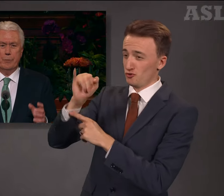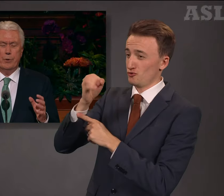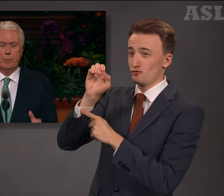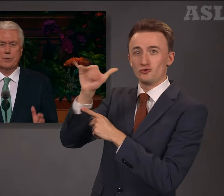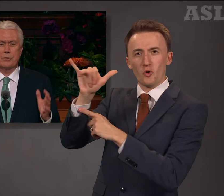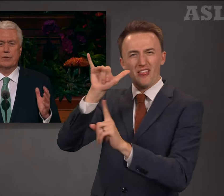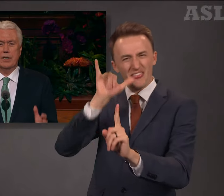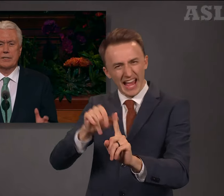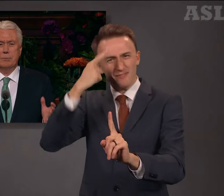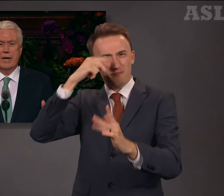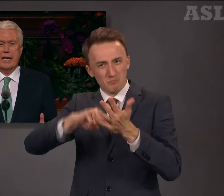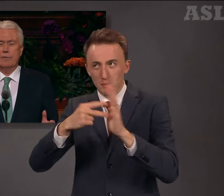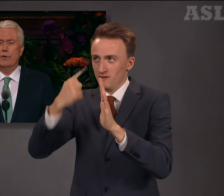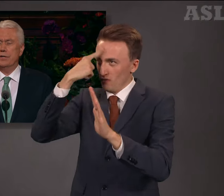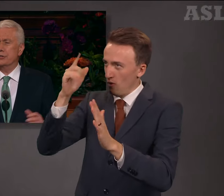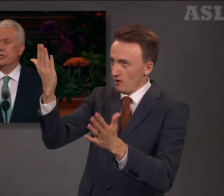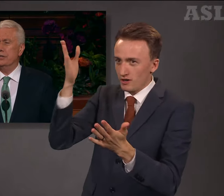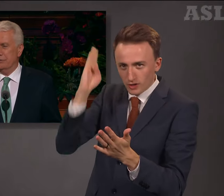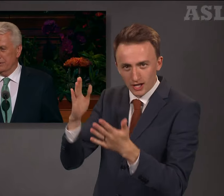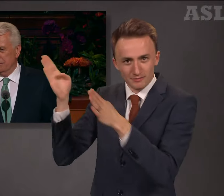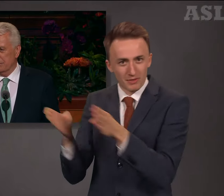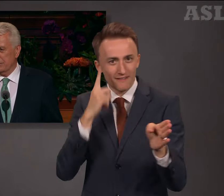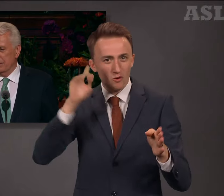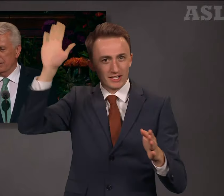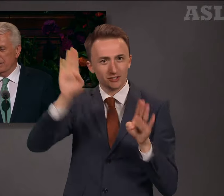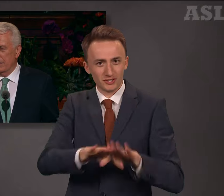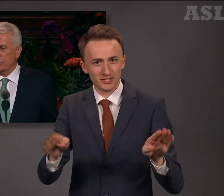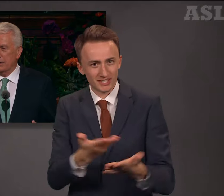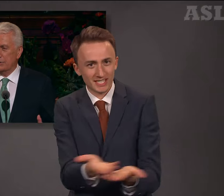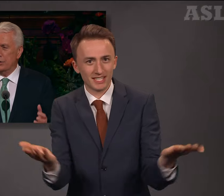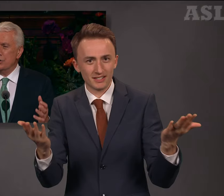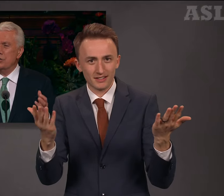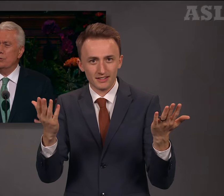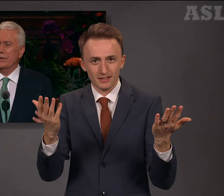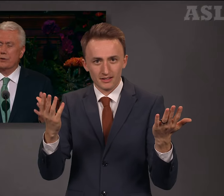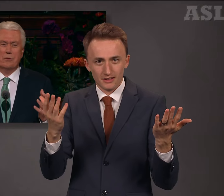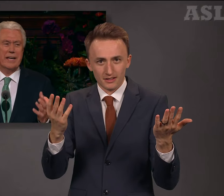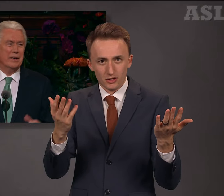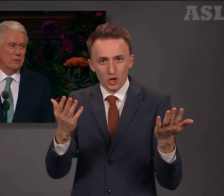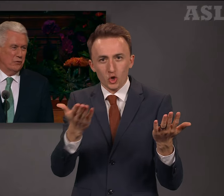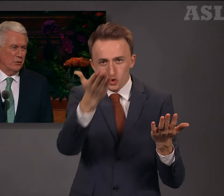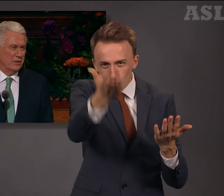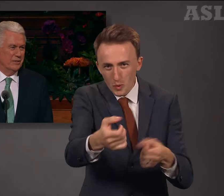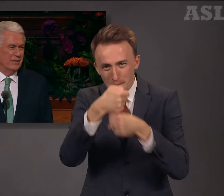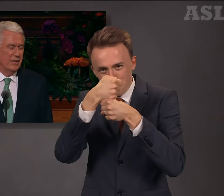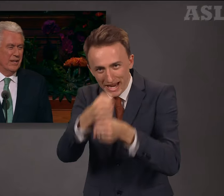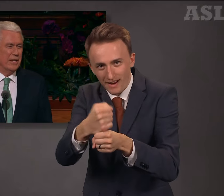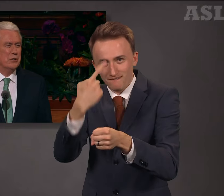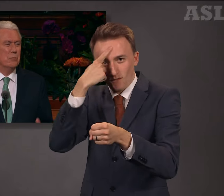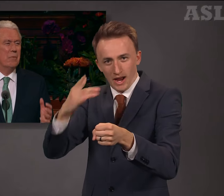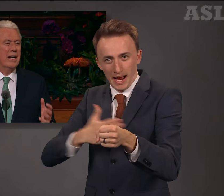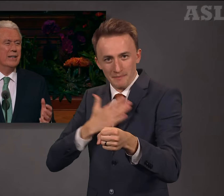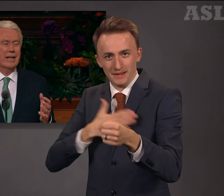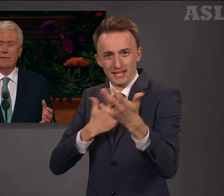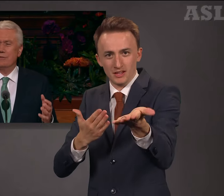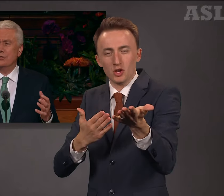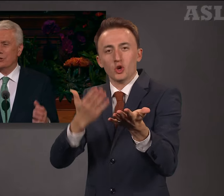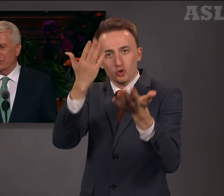purpose of God's plan for His children. It's what you were created for, that you might have joy.